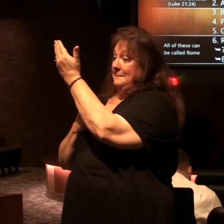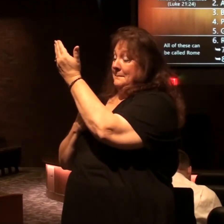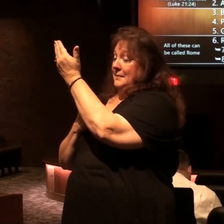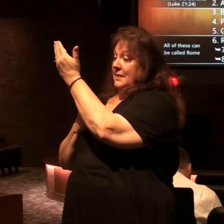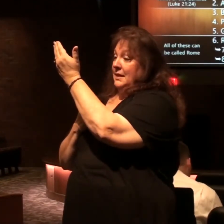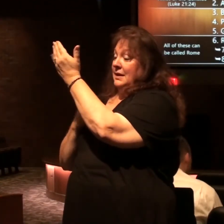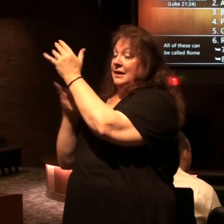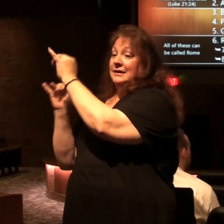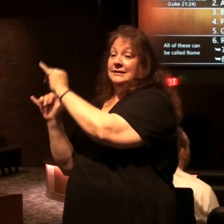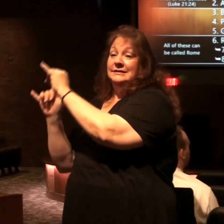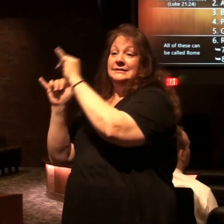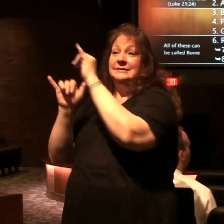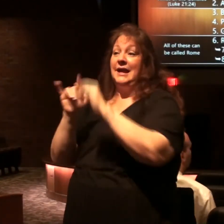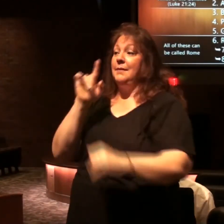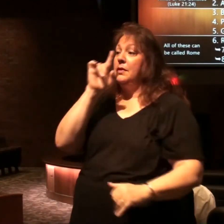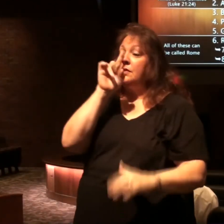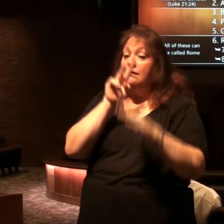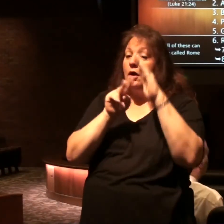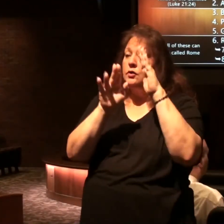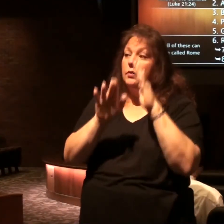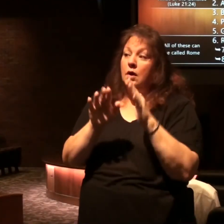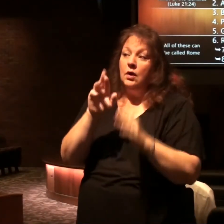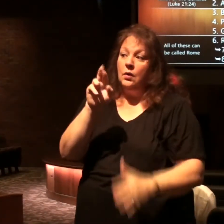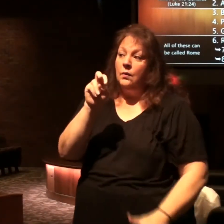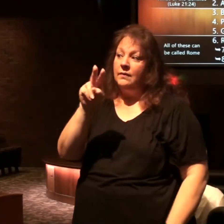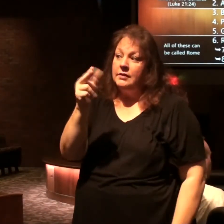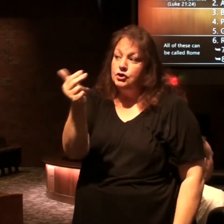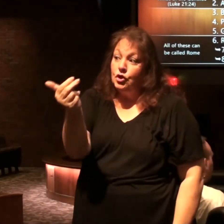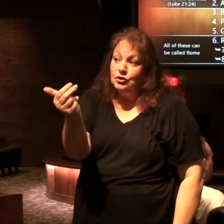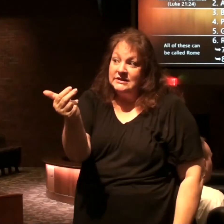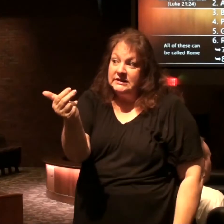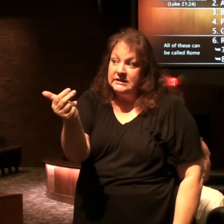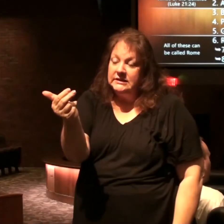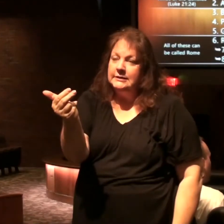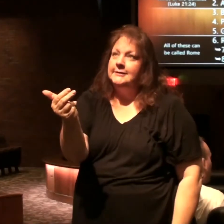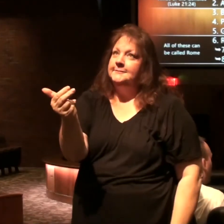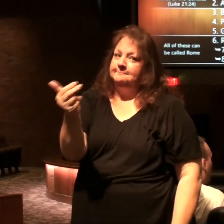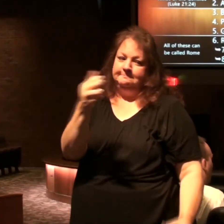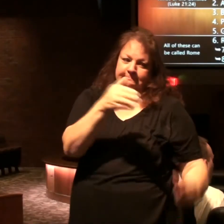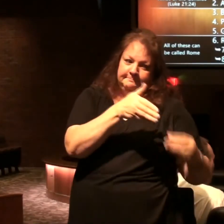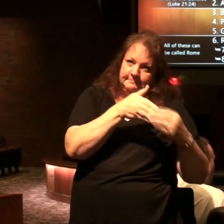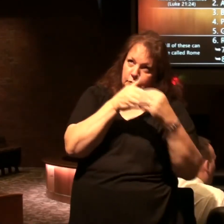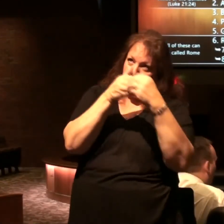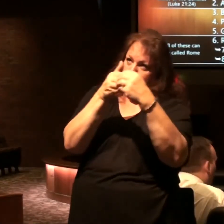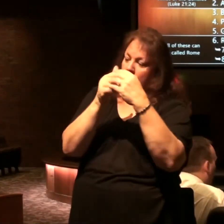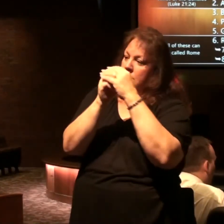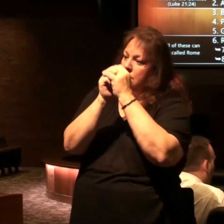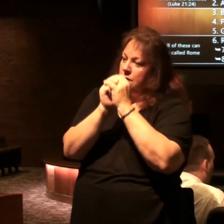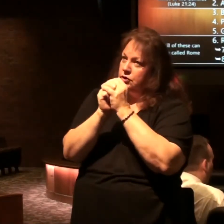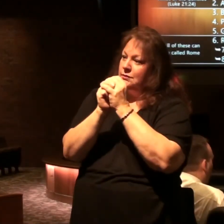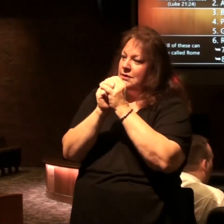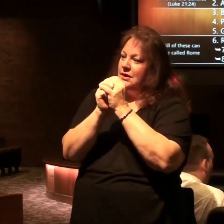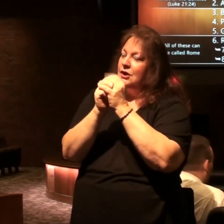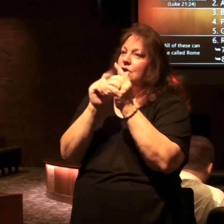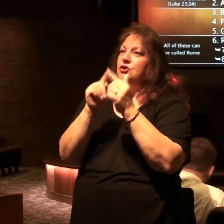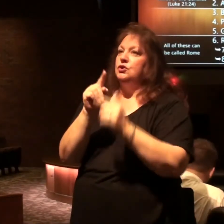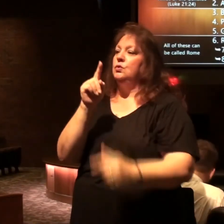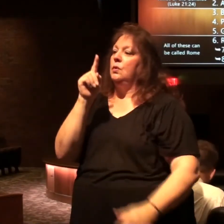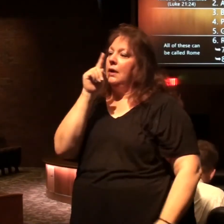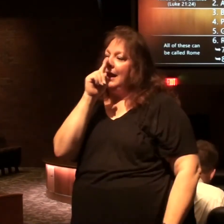so it's the false prophet going in revelation 13 directing worship to the resurrected